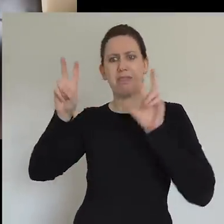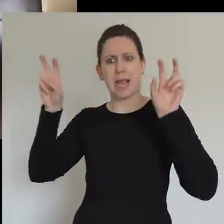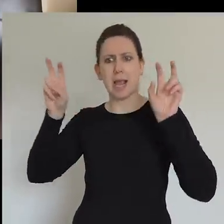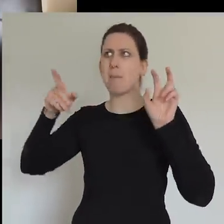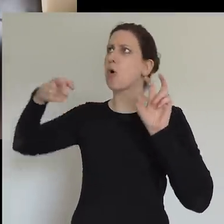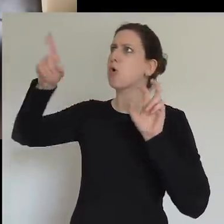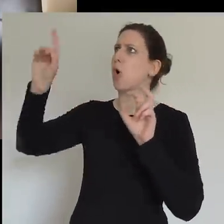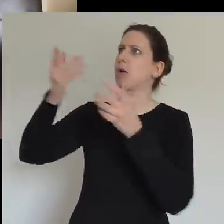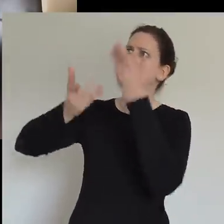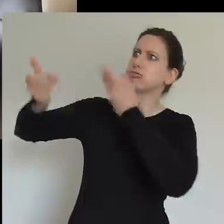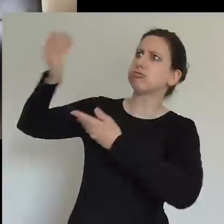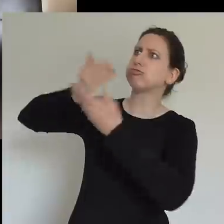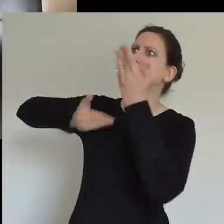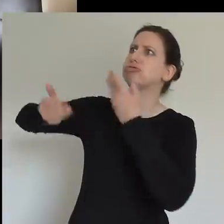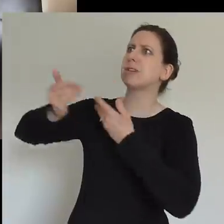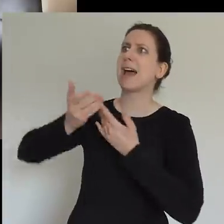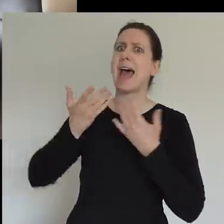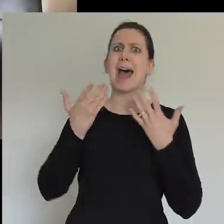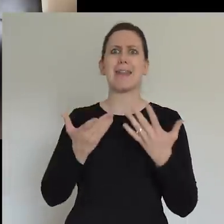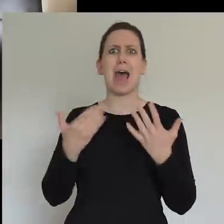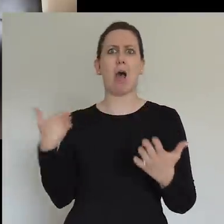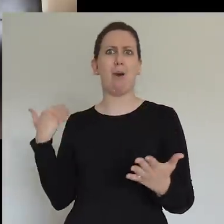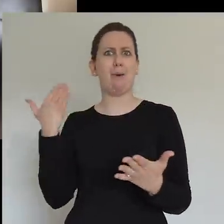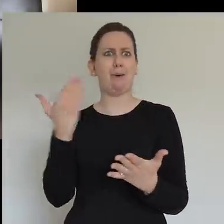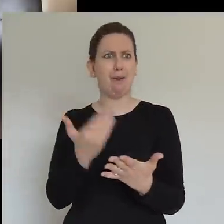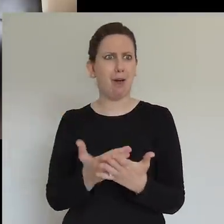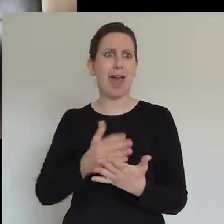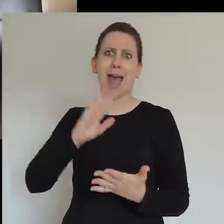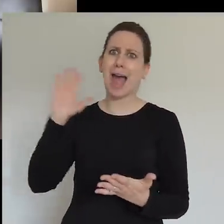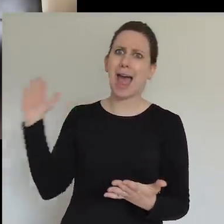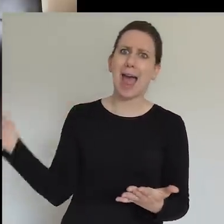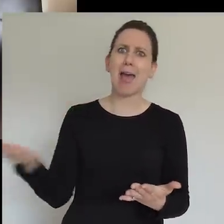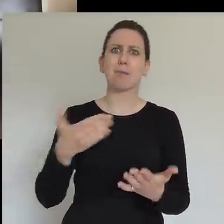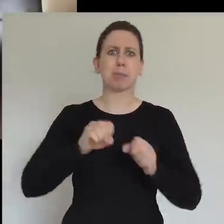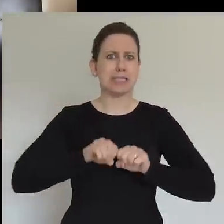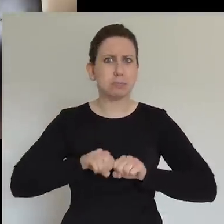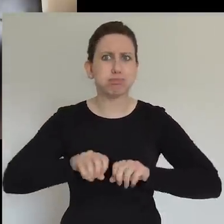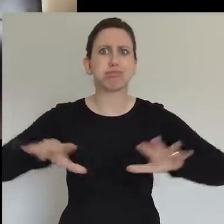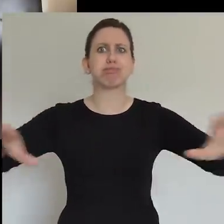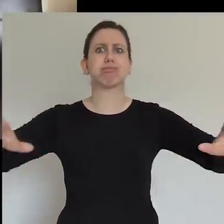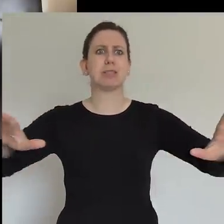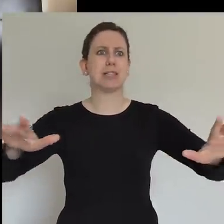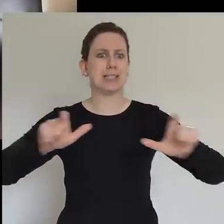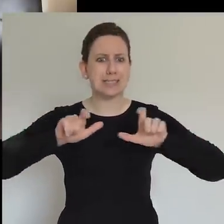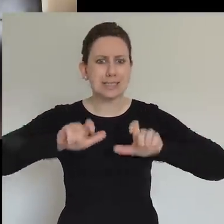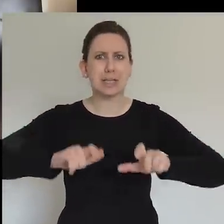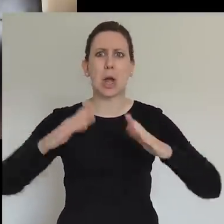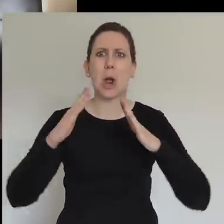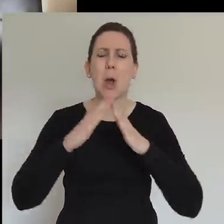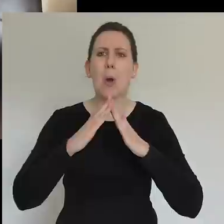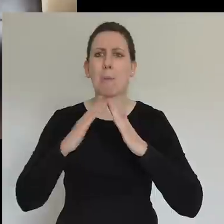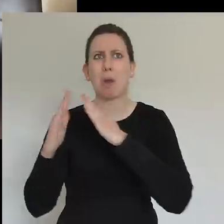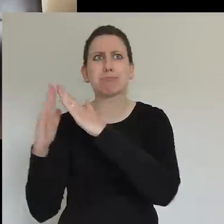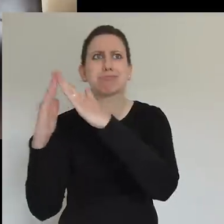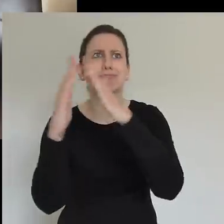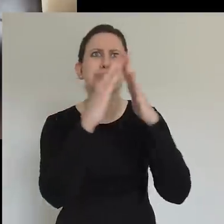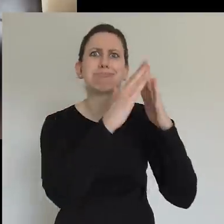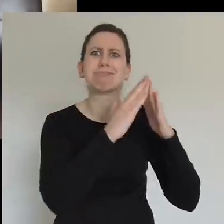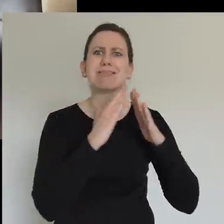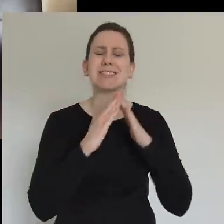to our own homes, literally all of us watching at home in different spaces. The church has left the building and